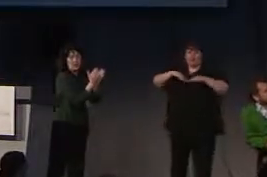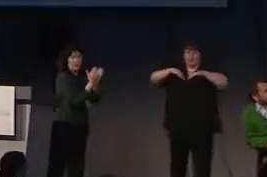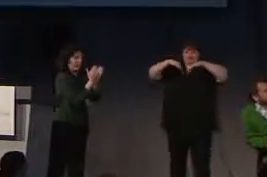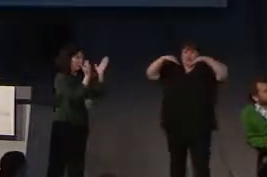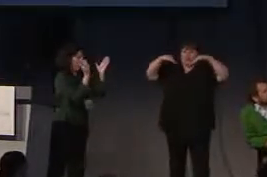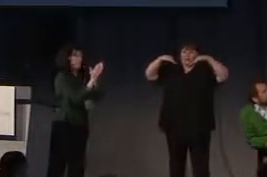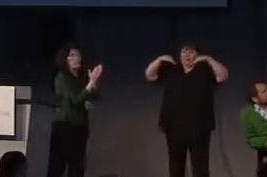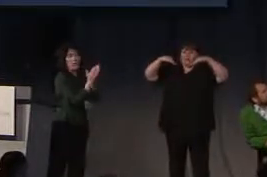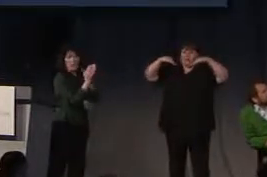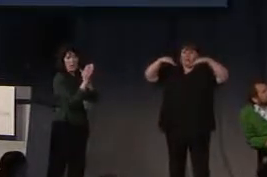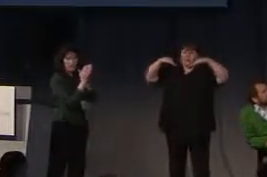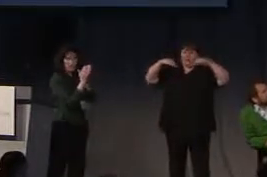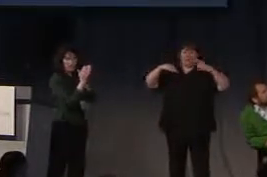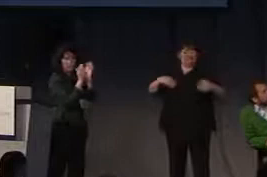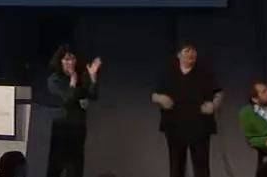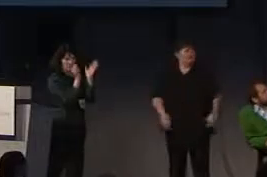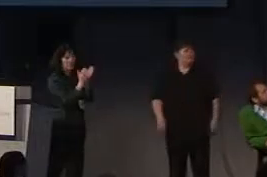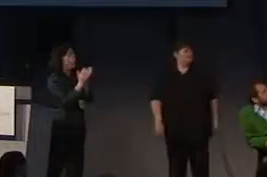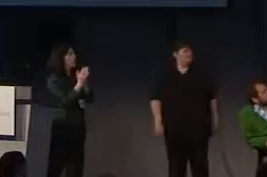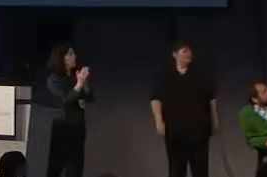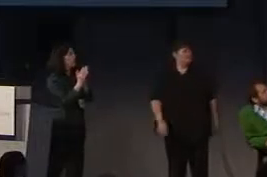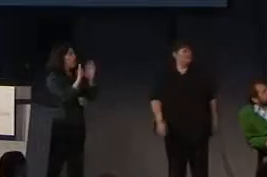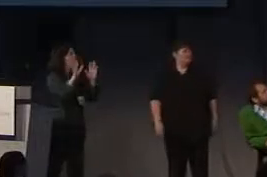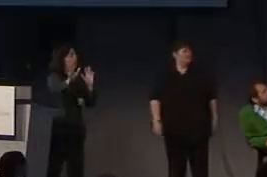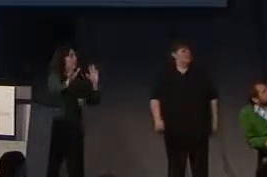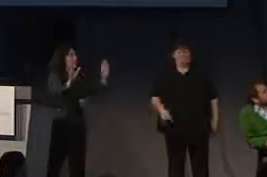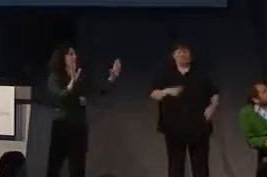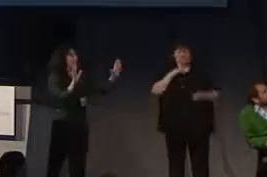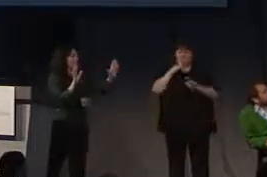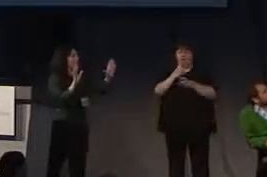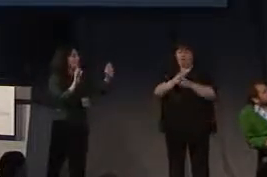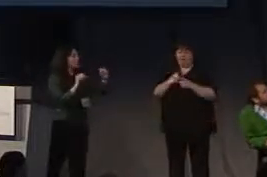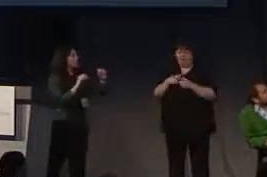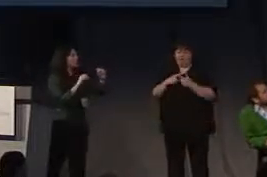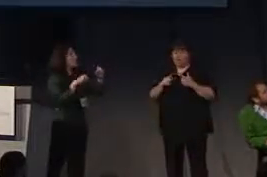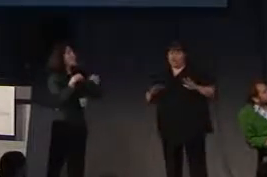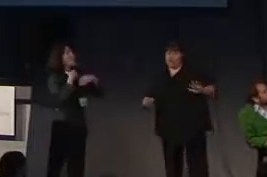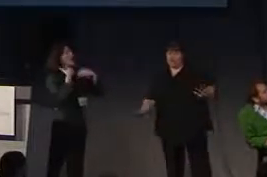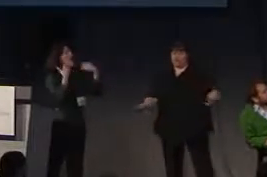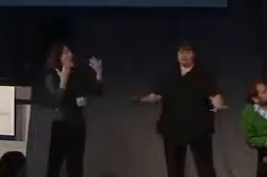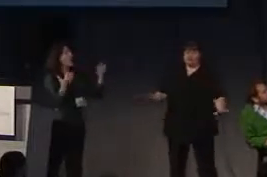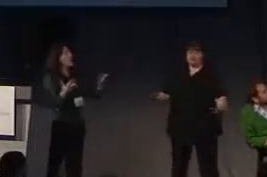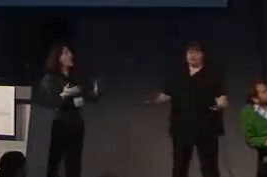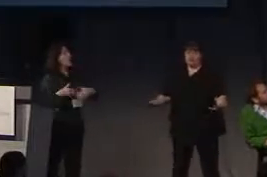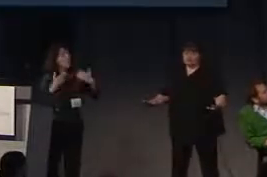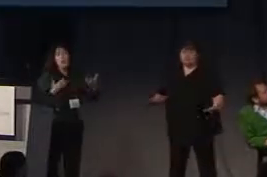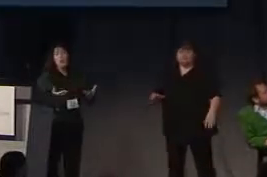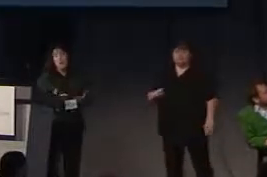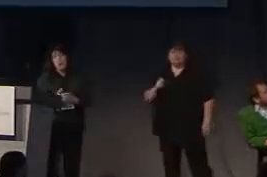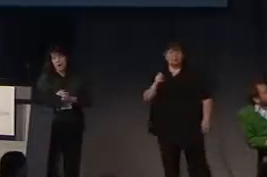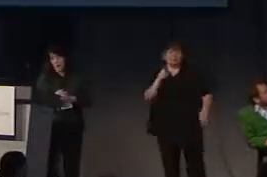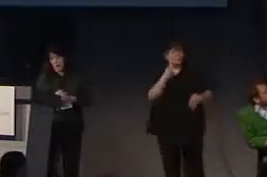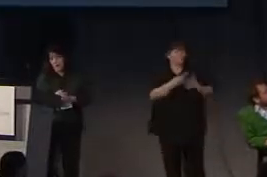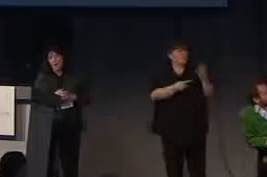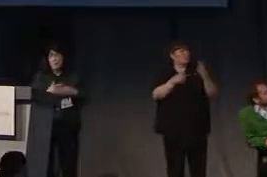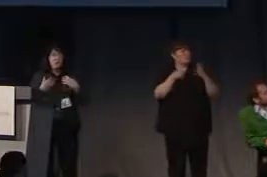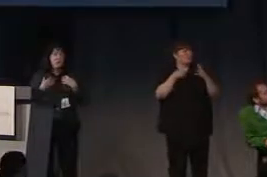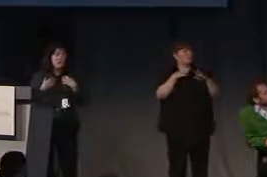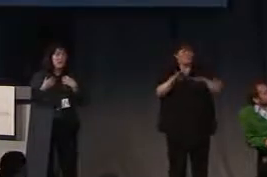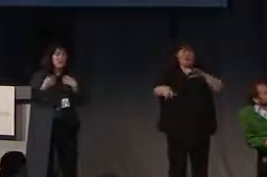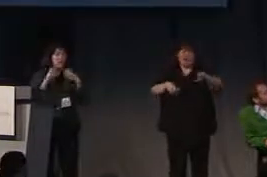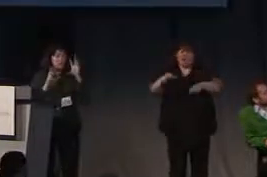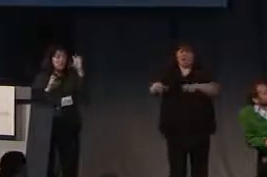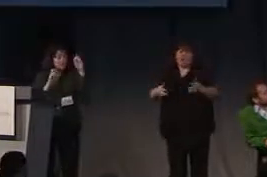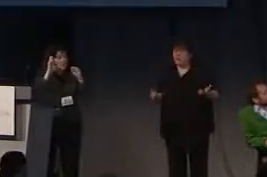sort of reverse parabolic arch or something. I mean, that's really quite hard. And then you try to balance yourself. And so what do you call on? I mean,